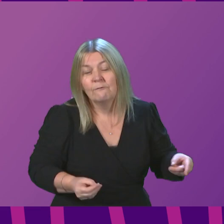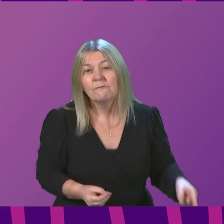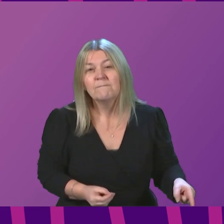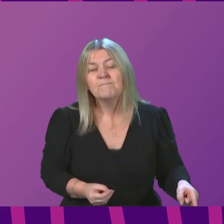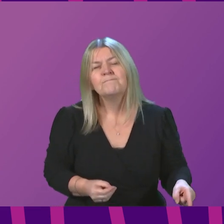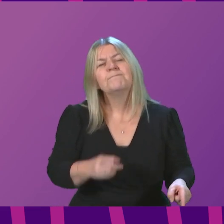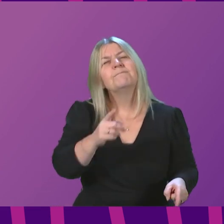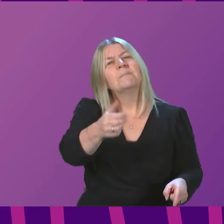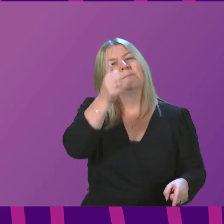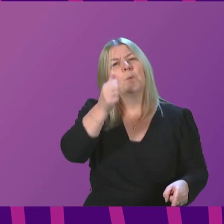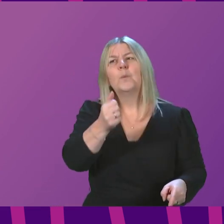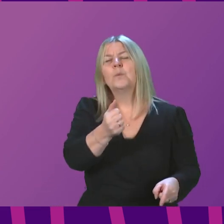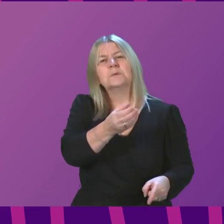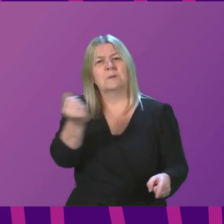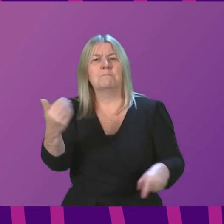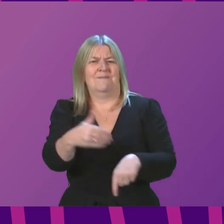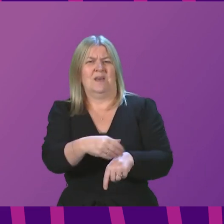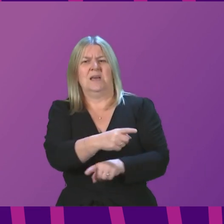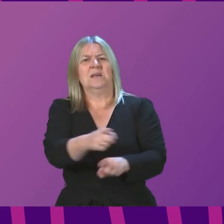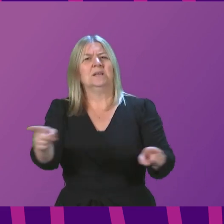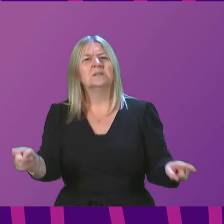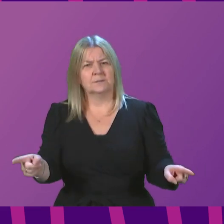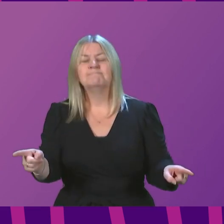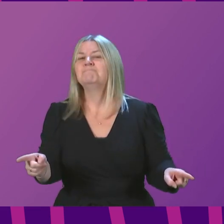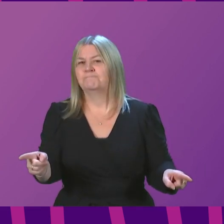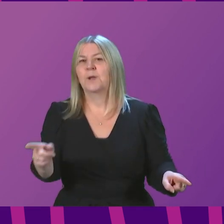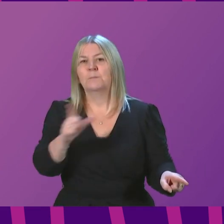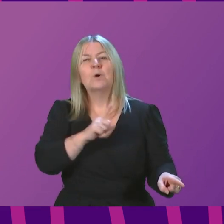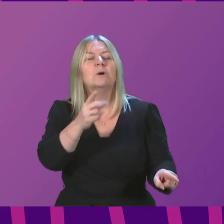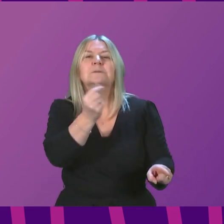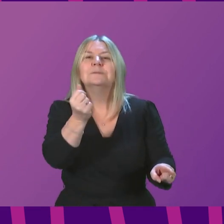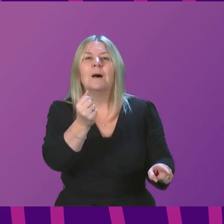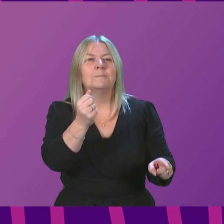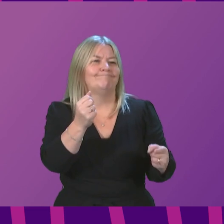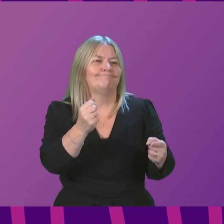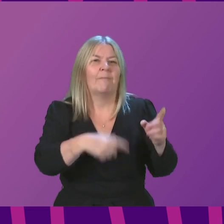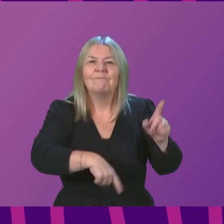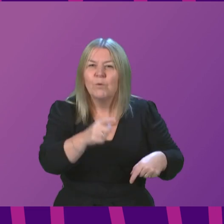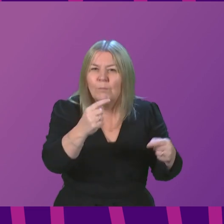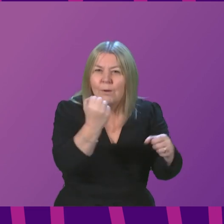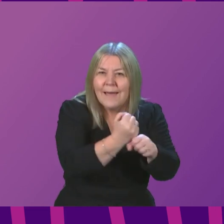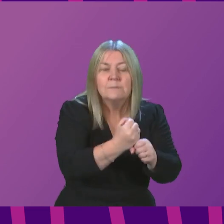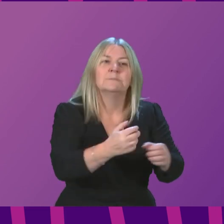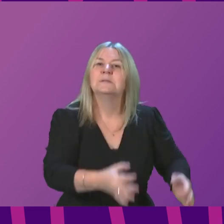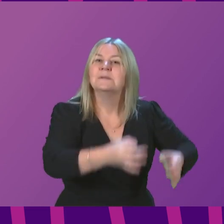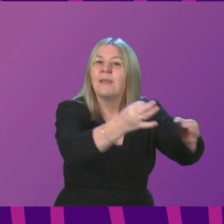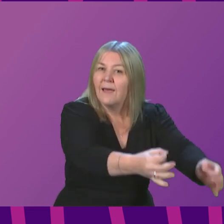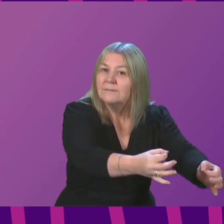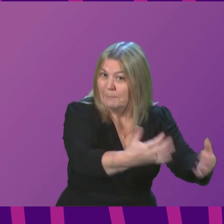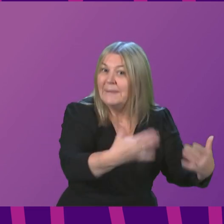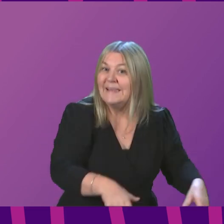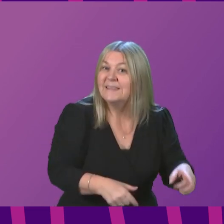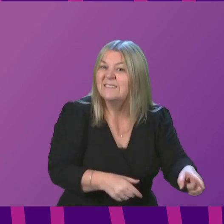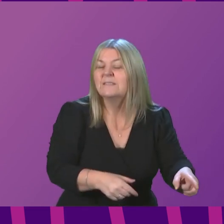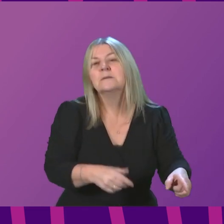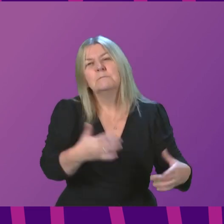also know that some of this impact will be alleviated by the rescheduling of events. We want to make sure that the support we provide is effectively